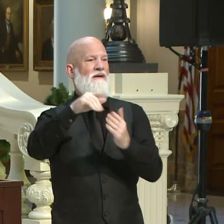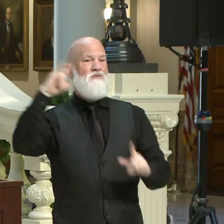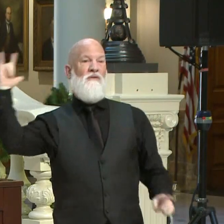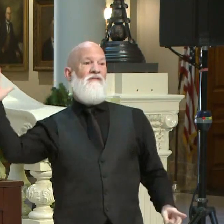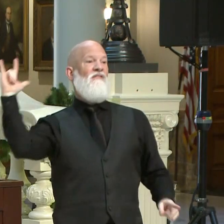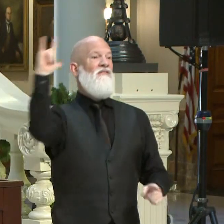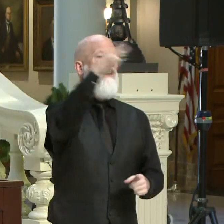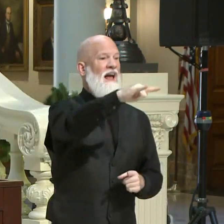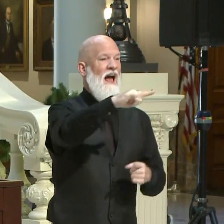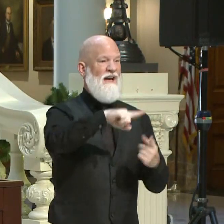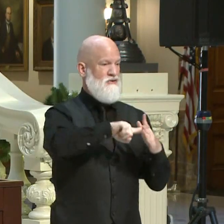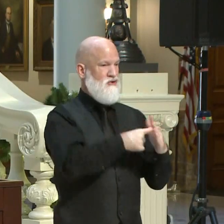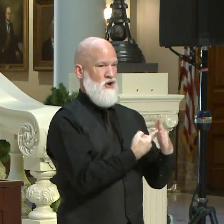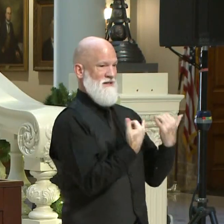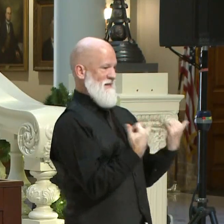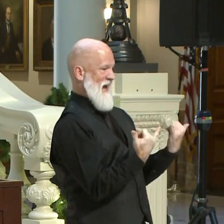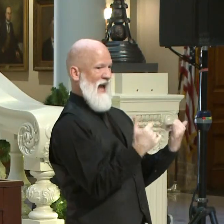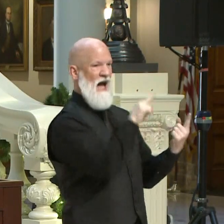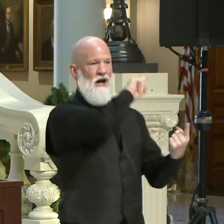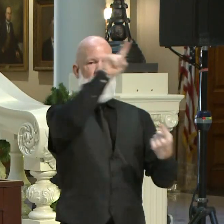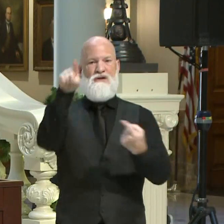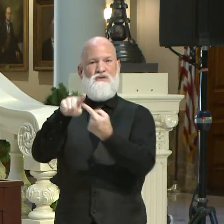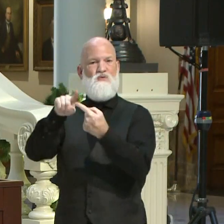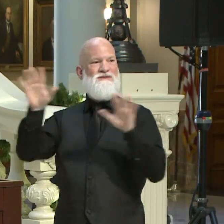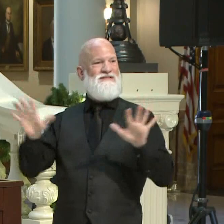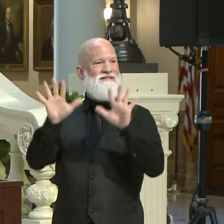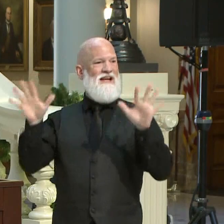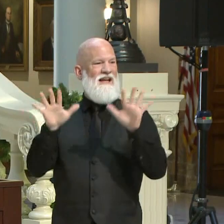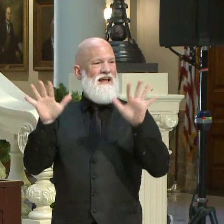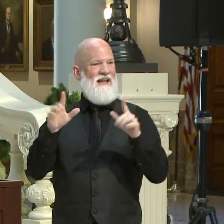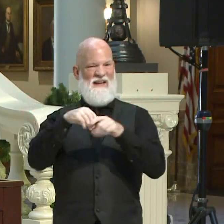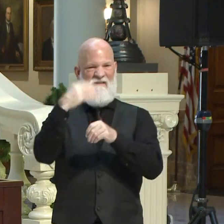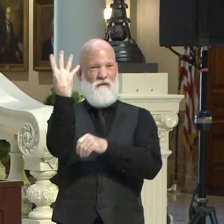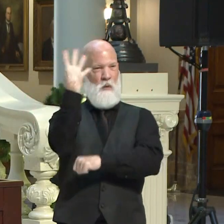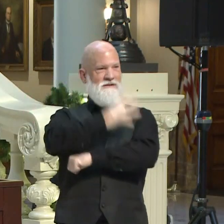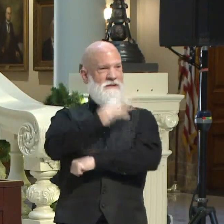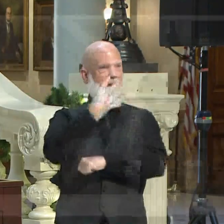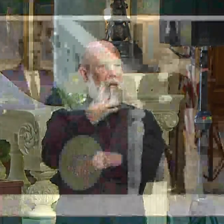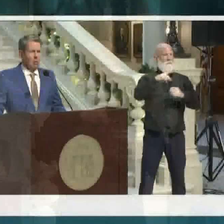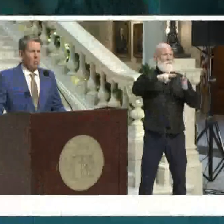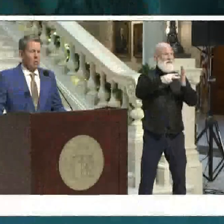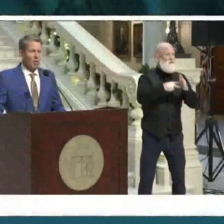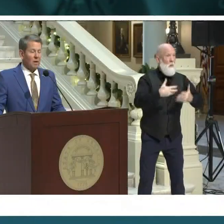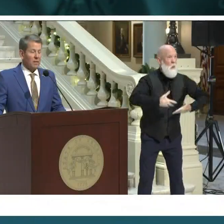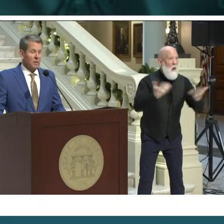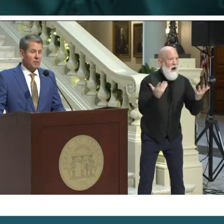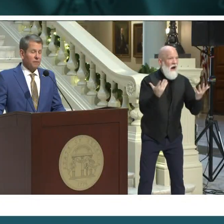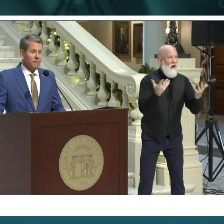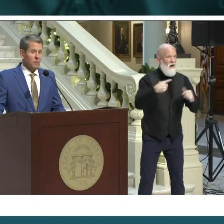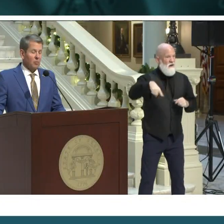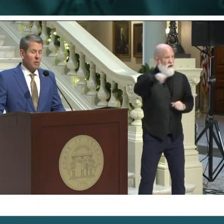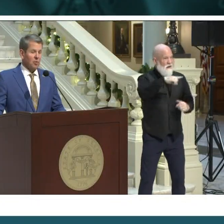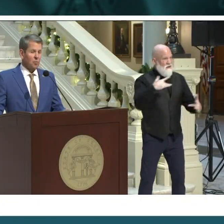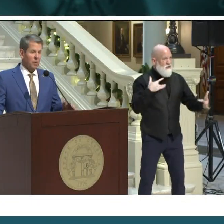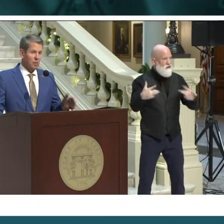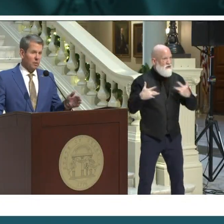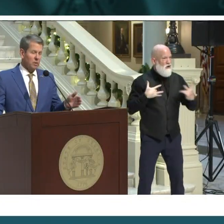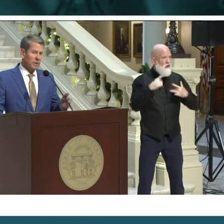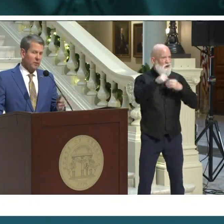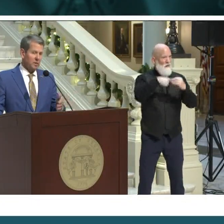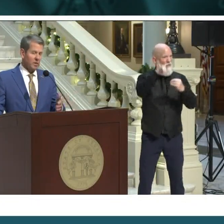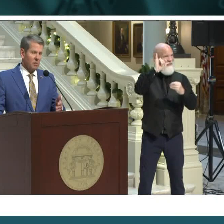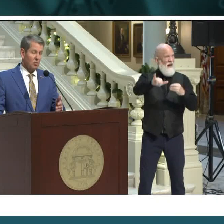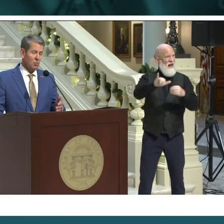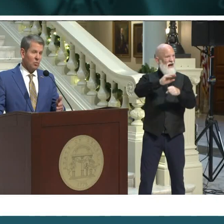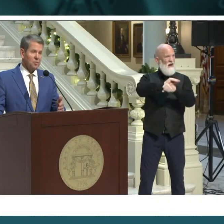aren't heeding the message and we will see a spike versus a bump? Well, I think for the most part,